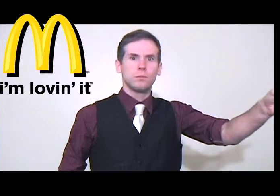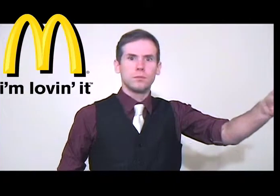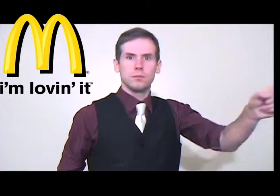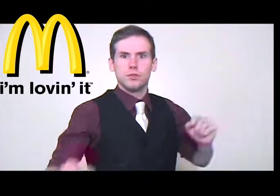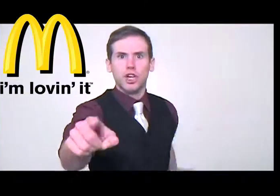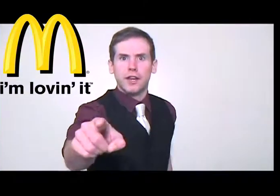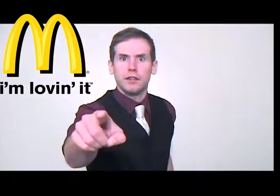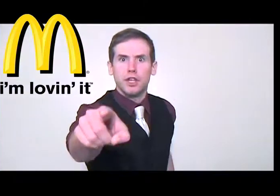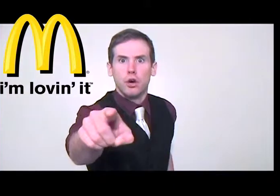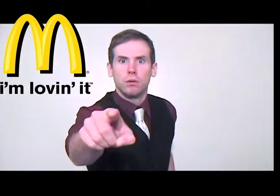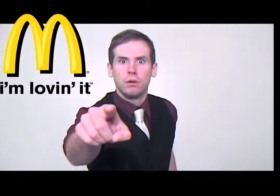Shut it, you.